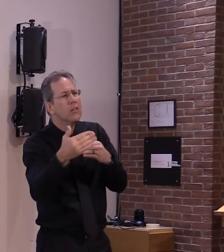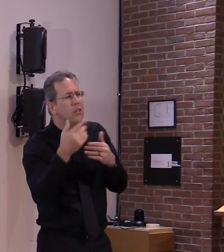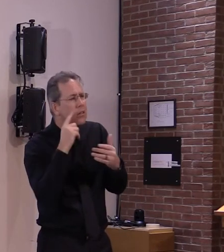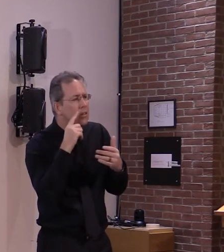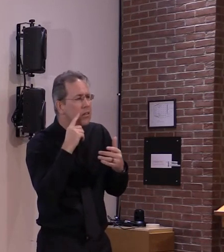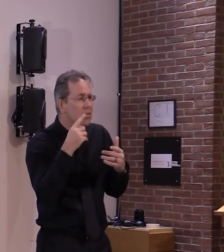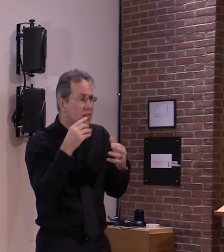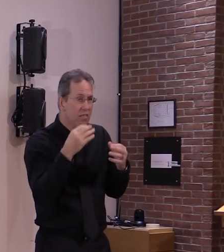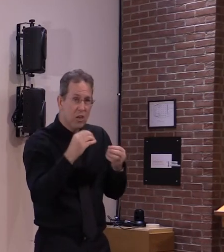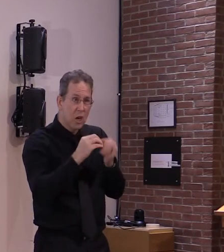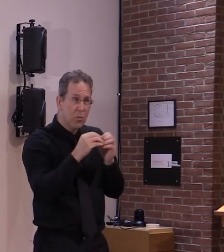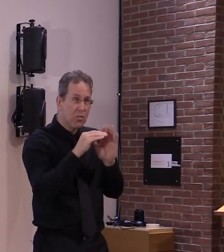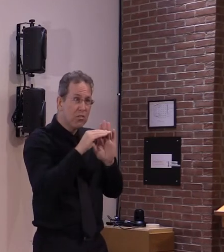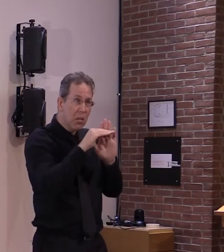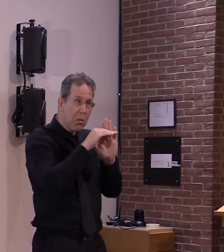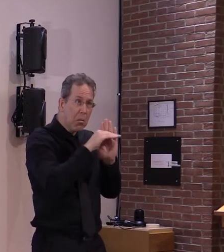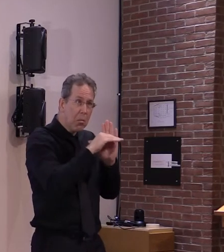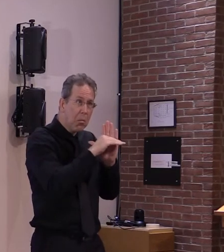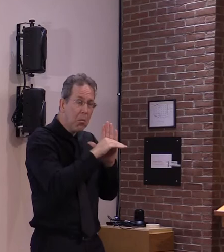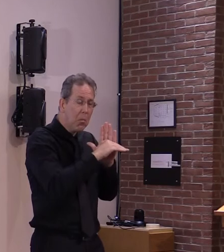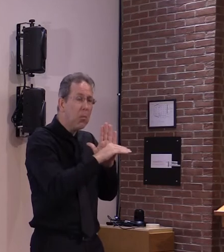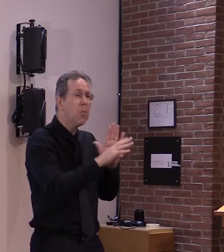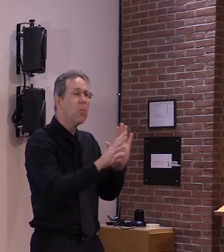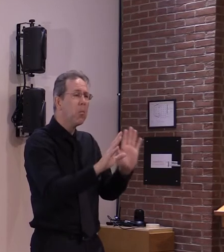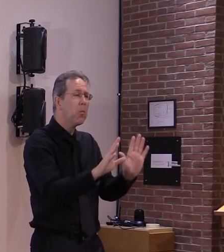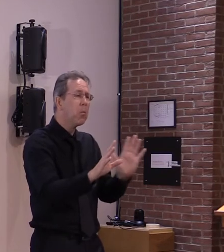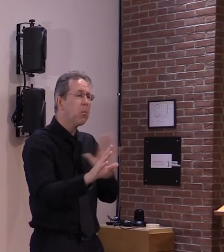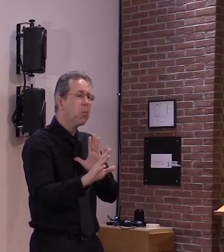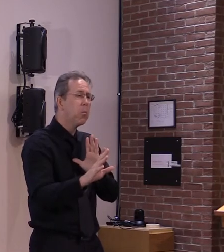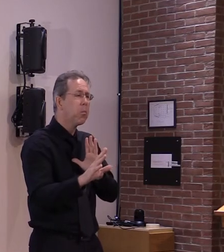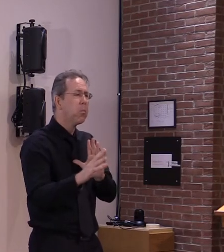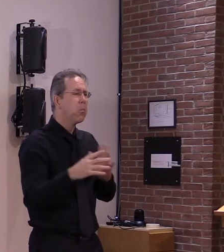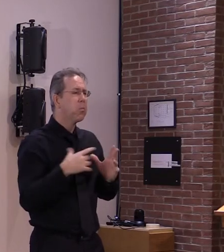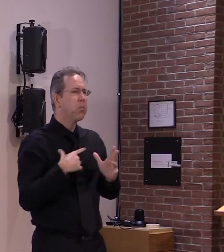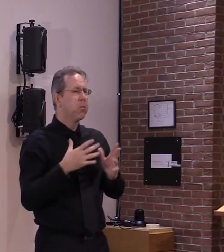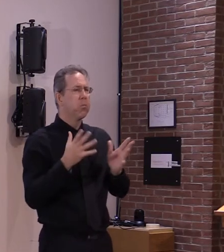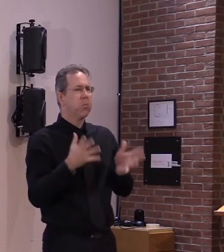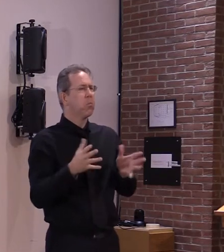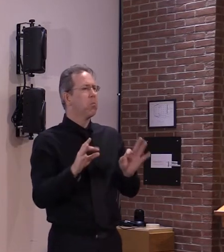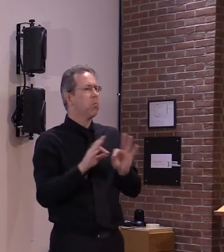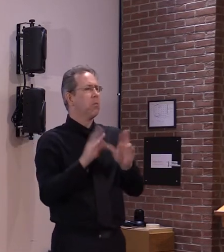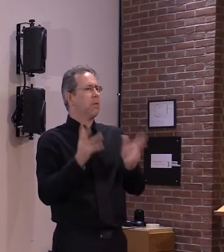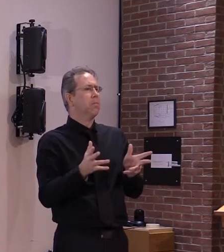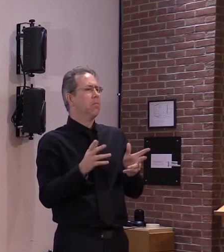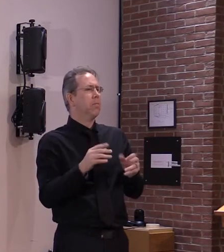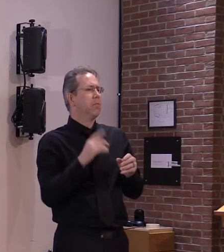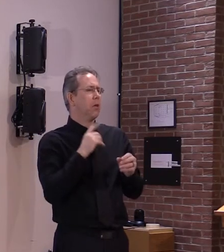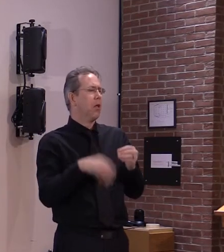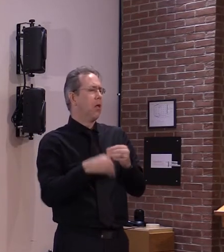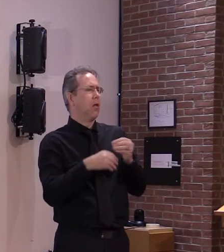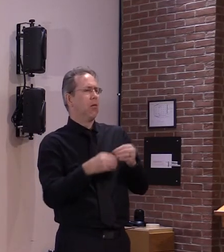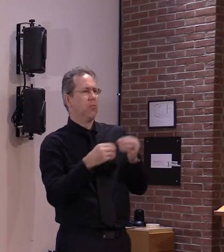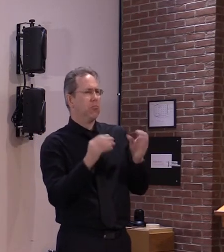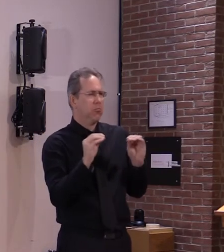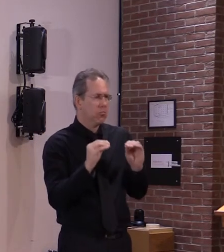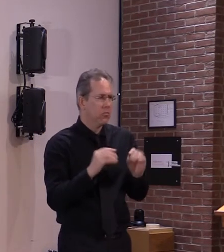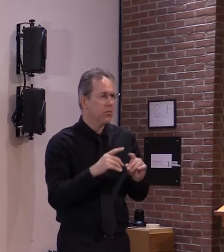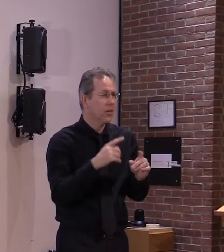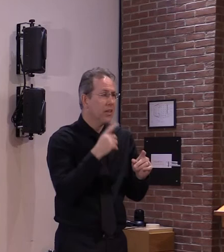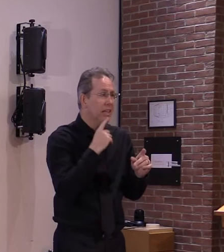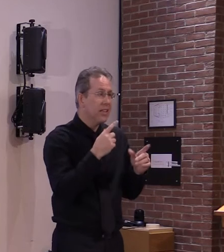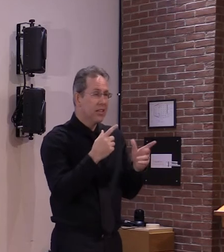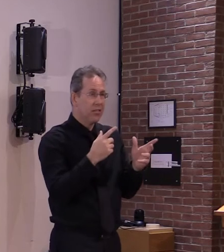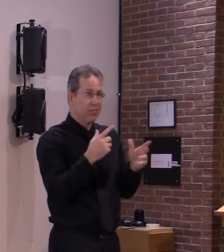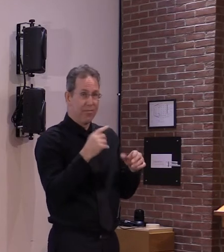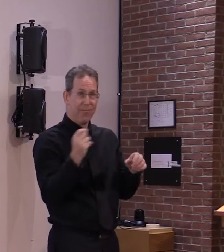is acceptable what we're willing to do um but uh but it won't be back to normal i can guarantee that uh and